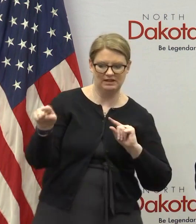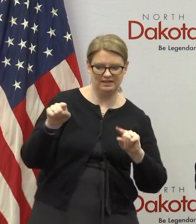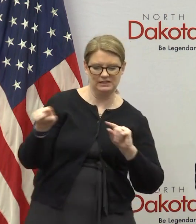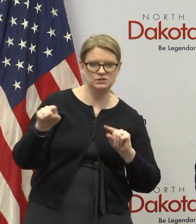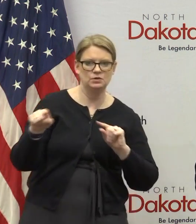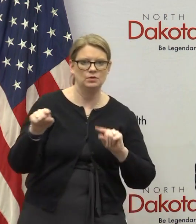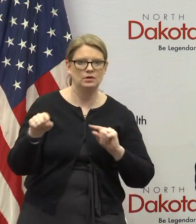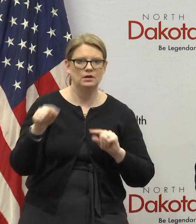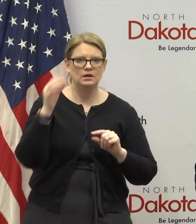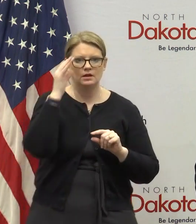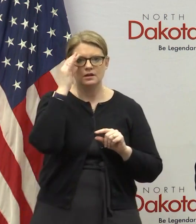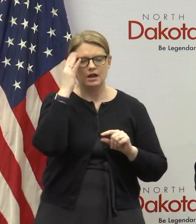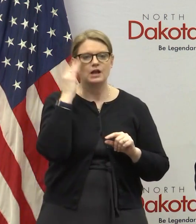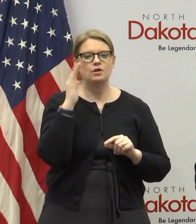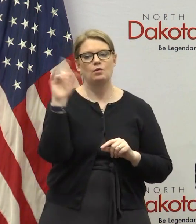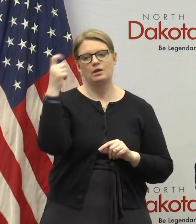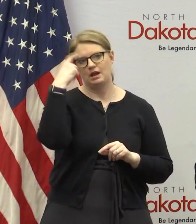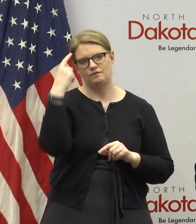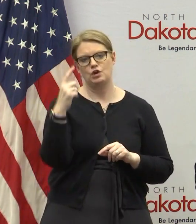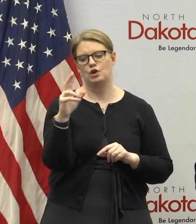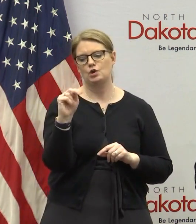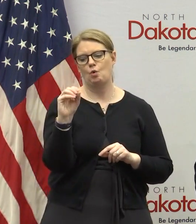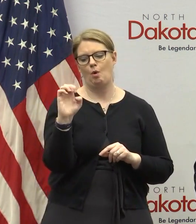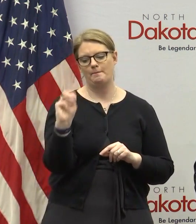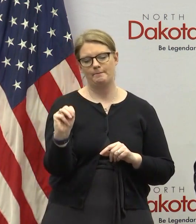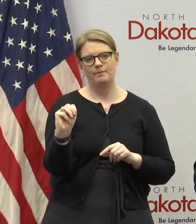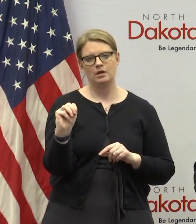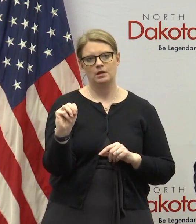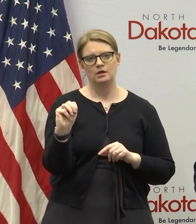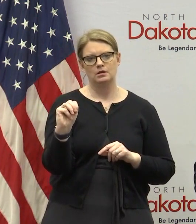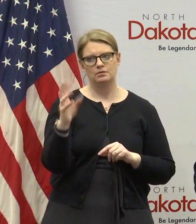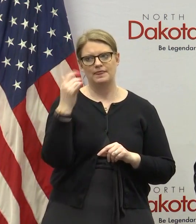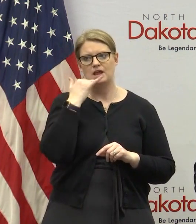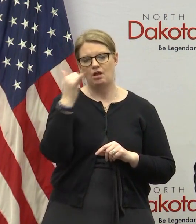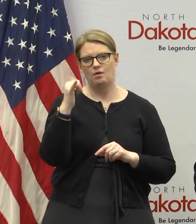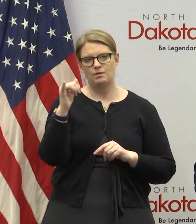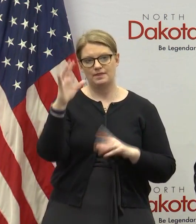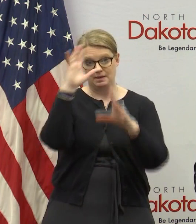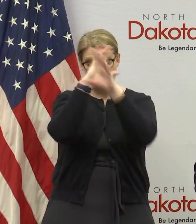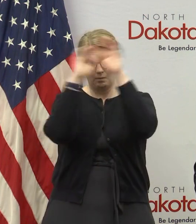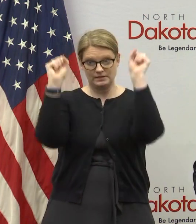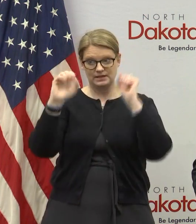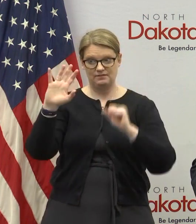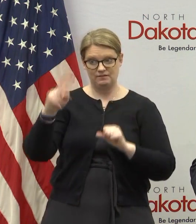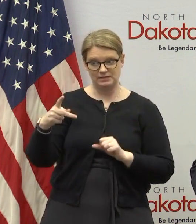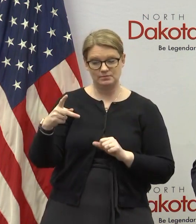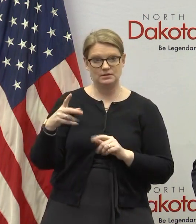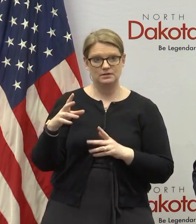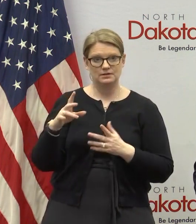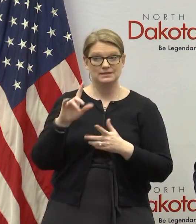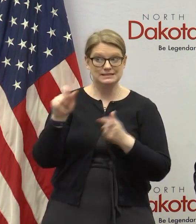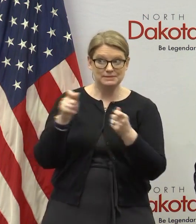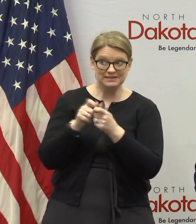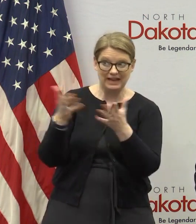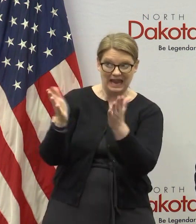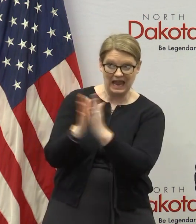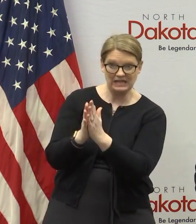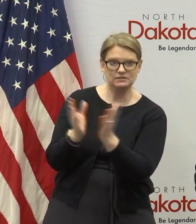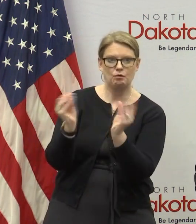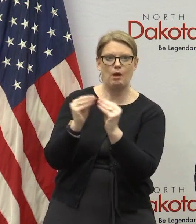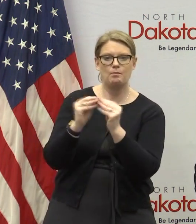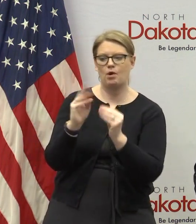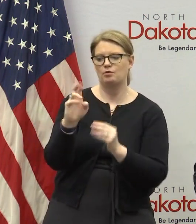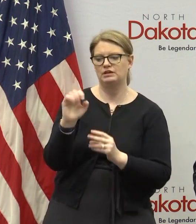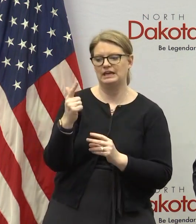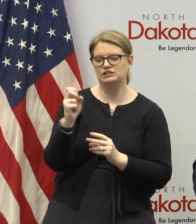uh i know that governor noem uh on the uh call with the president vice president made a specific ask for more reagent